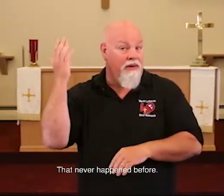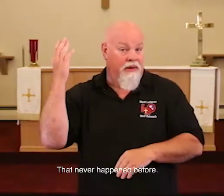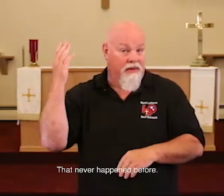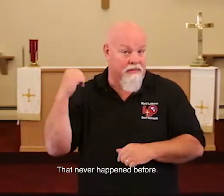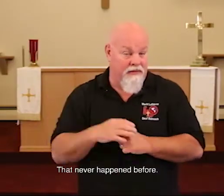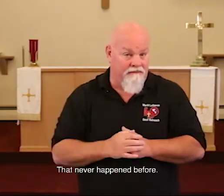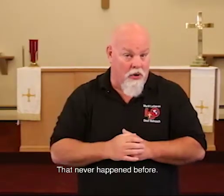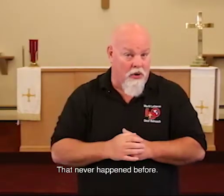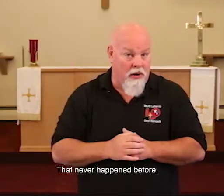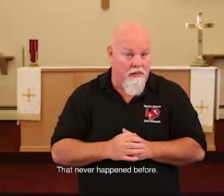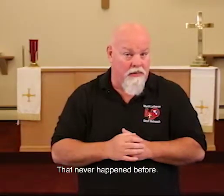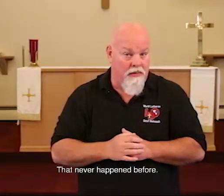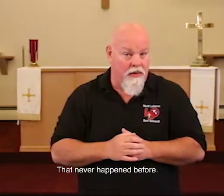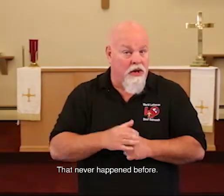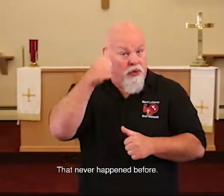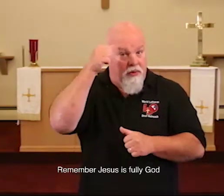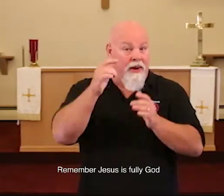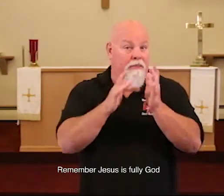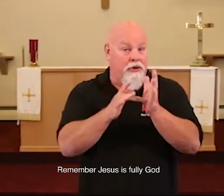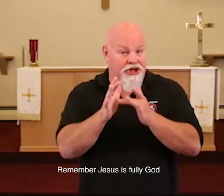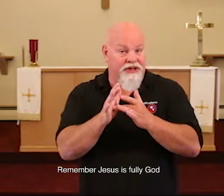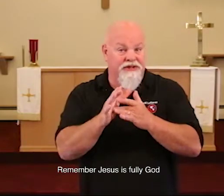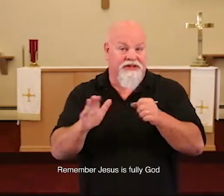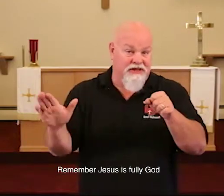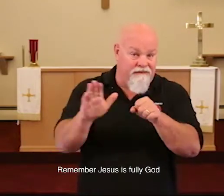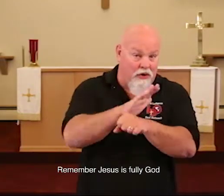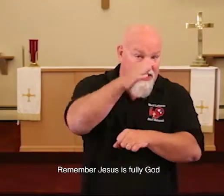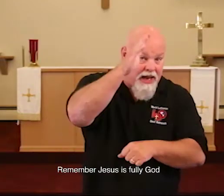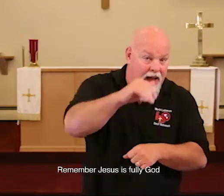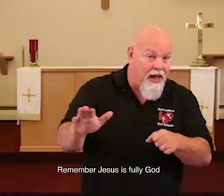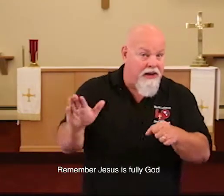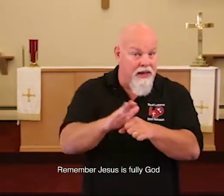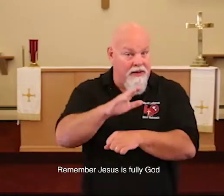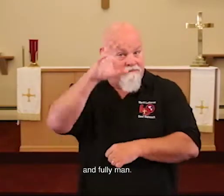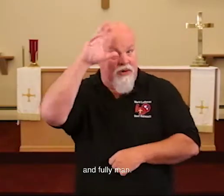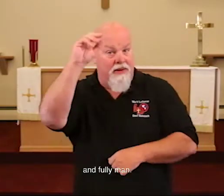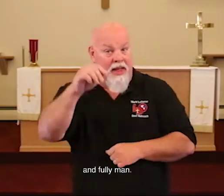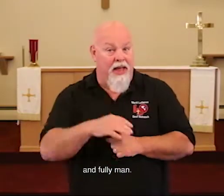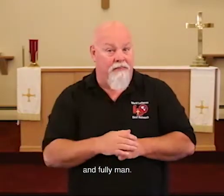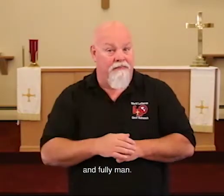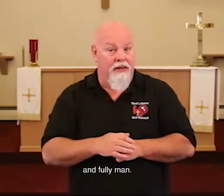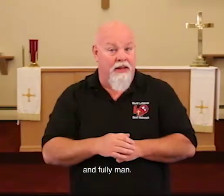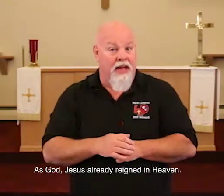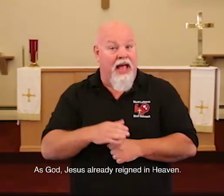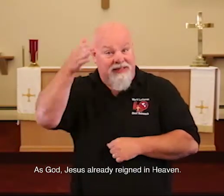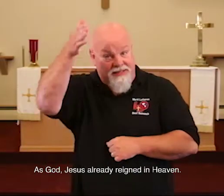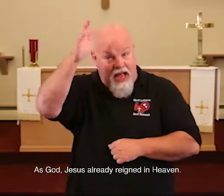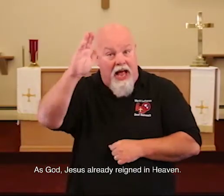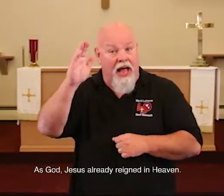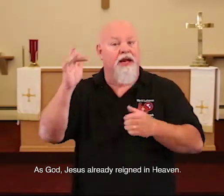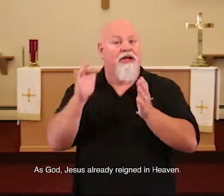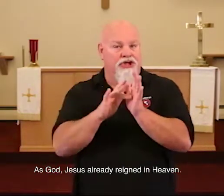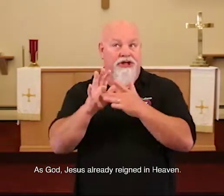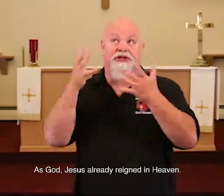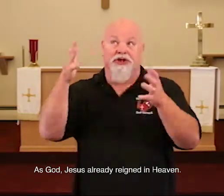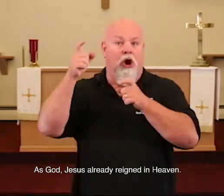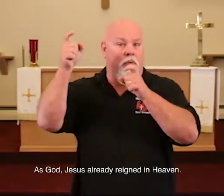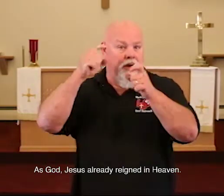before. Remember, Jesus is fully God and fully man. As God, Jesus already